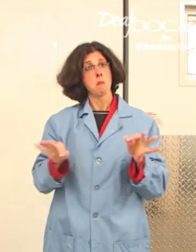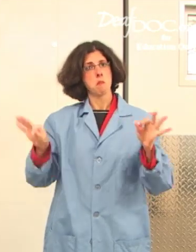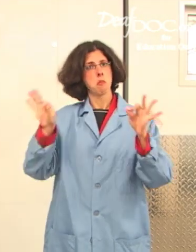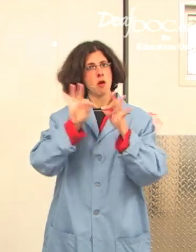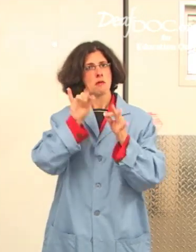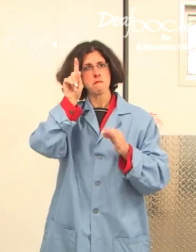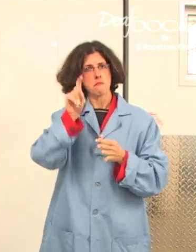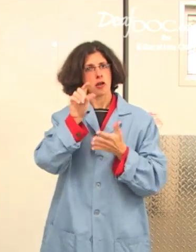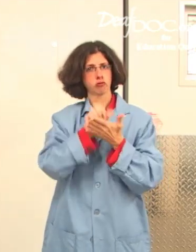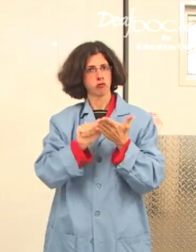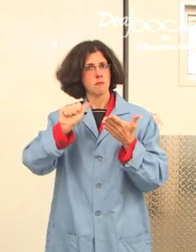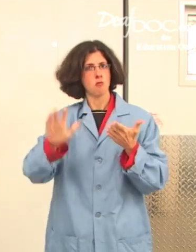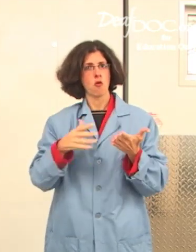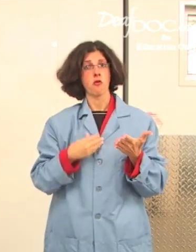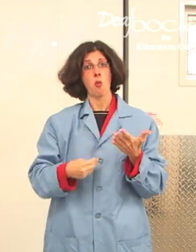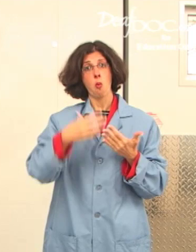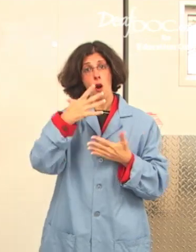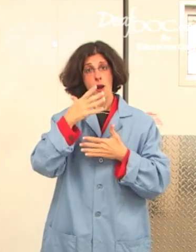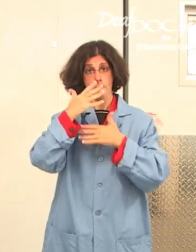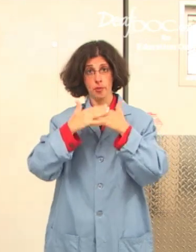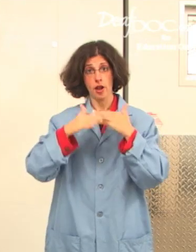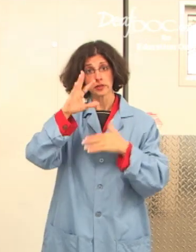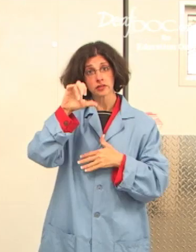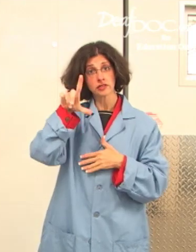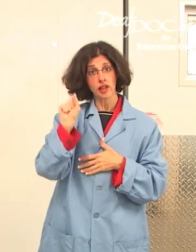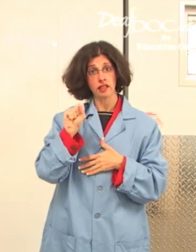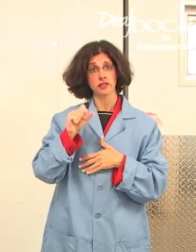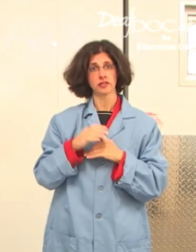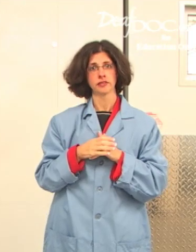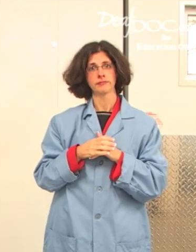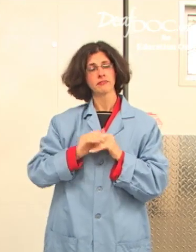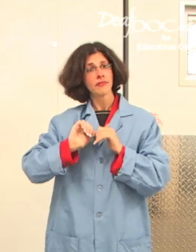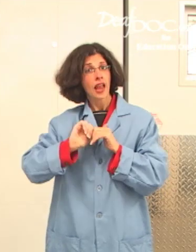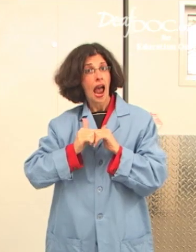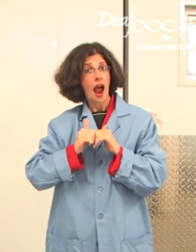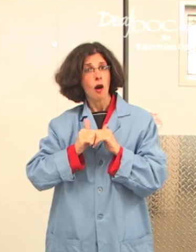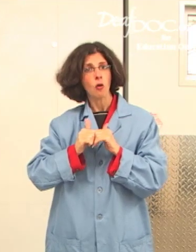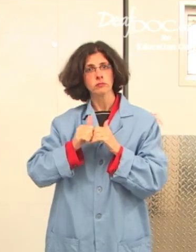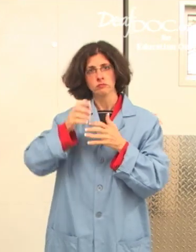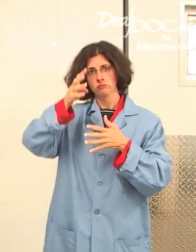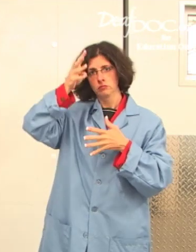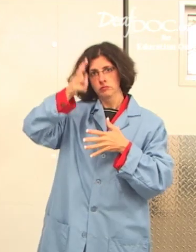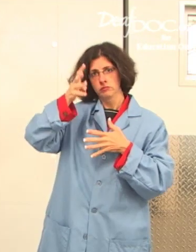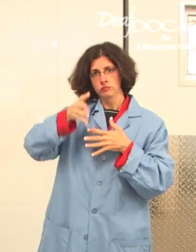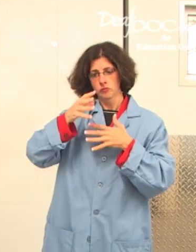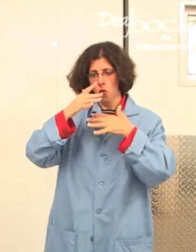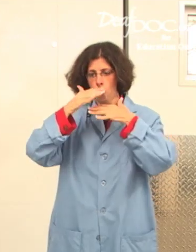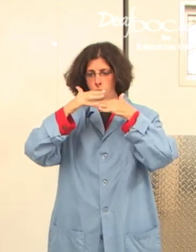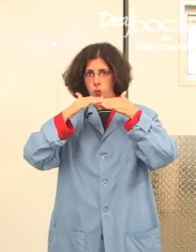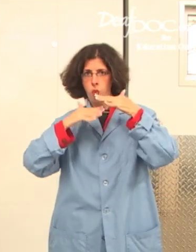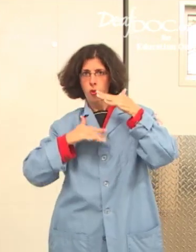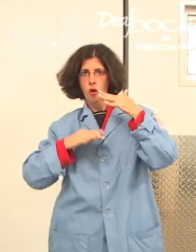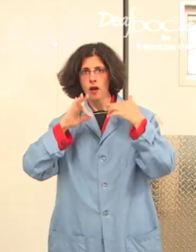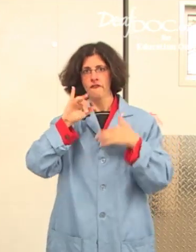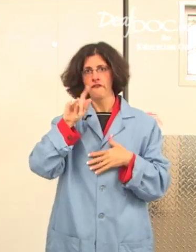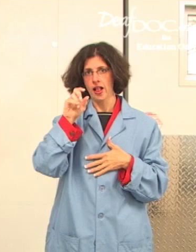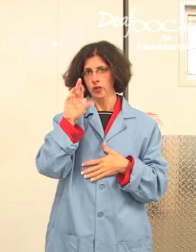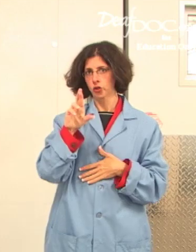The blood bank must first remove the white blood cells. This is done by passing them both through a